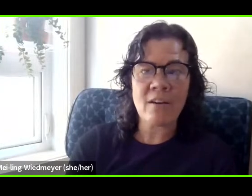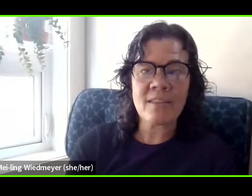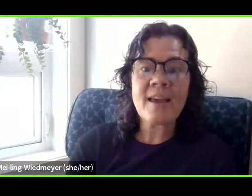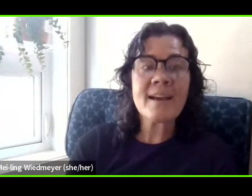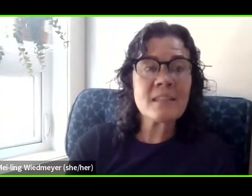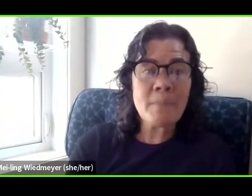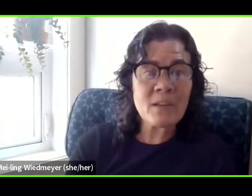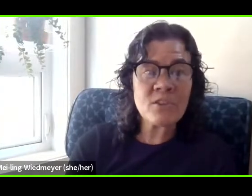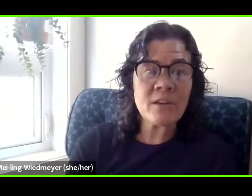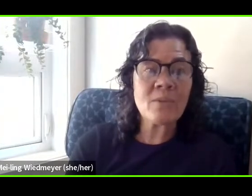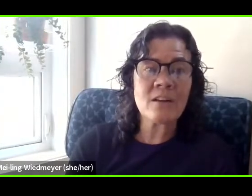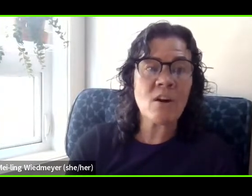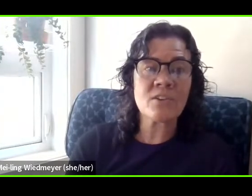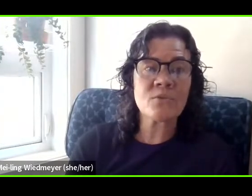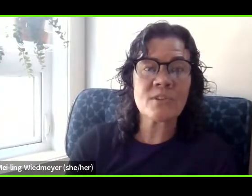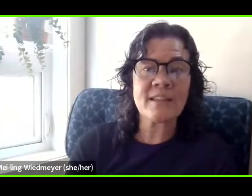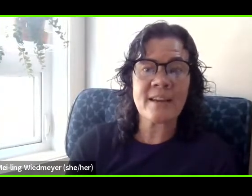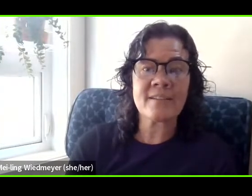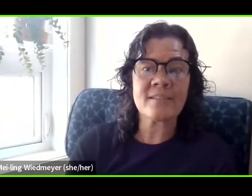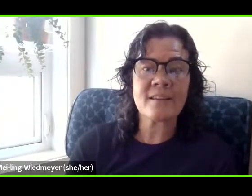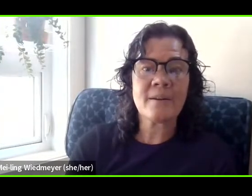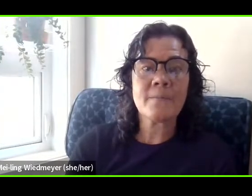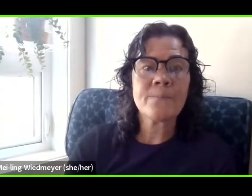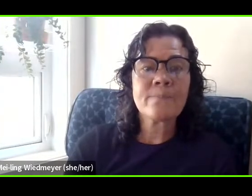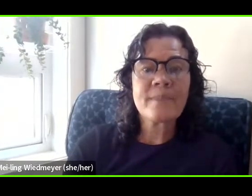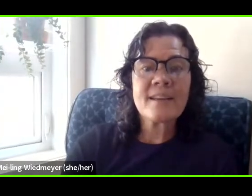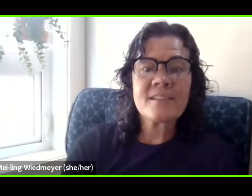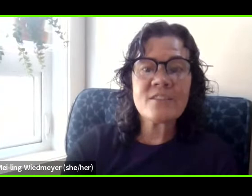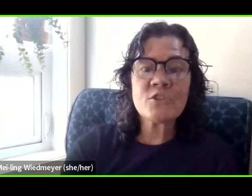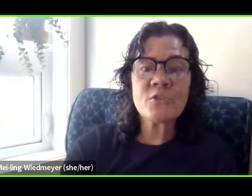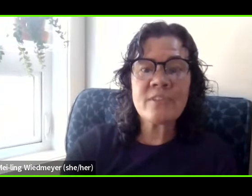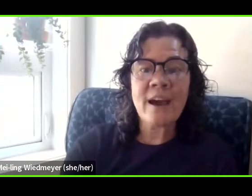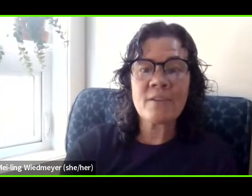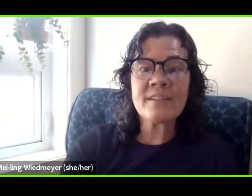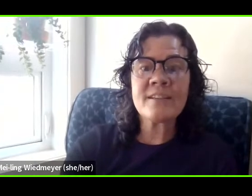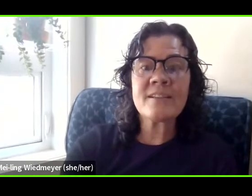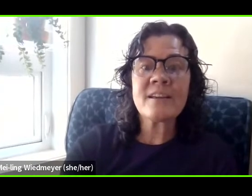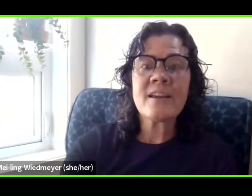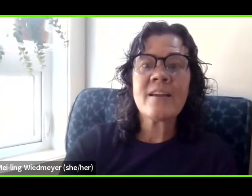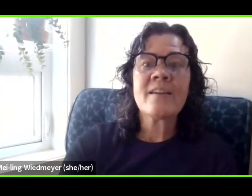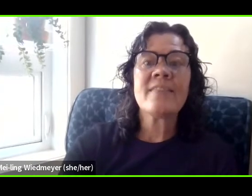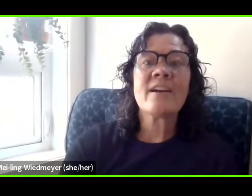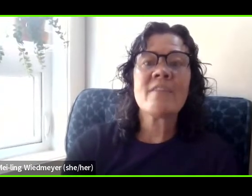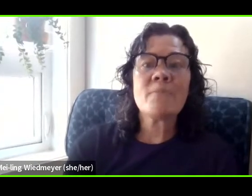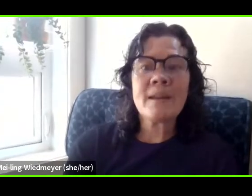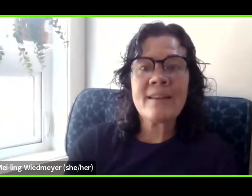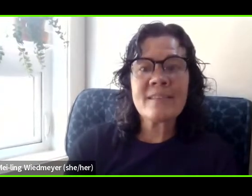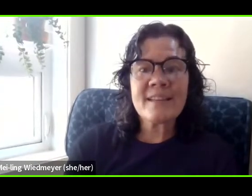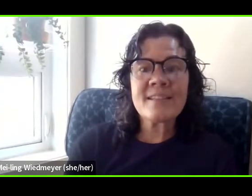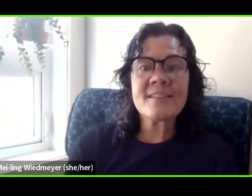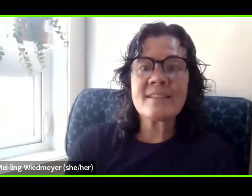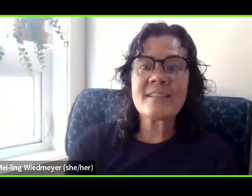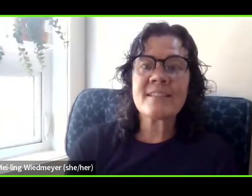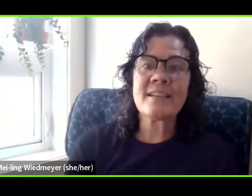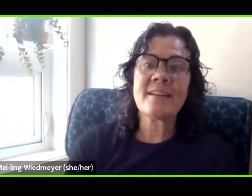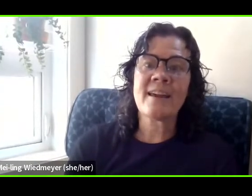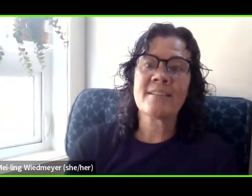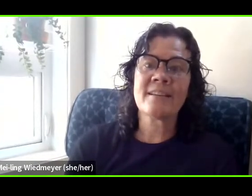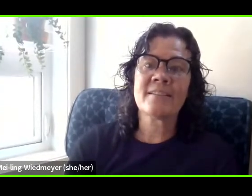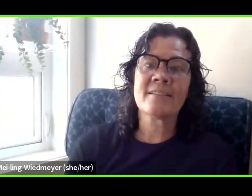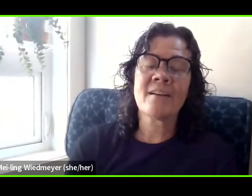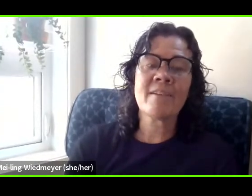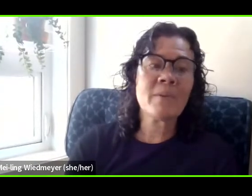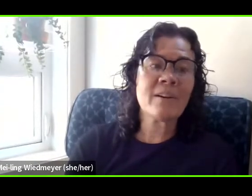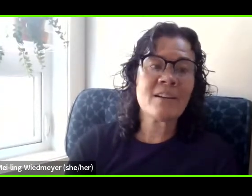physical health, especially within carceral settings. Since 2000, there have been at least 16